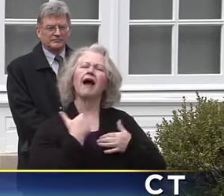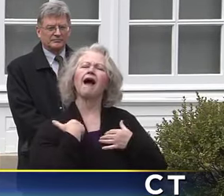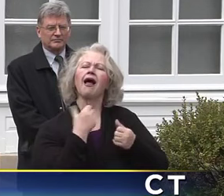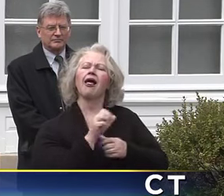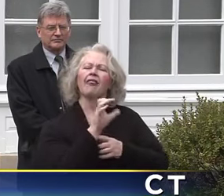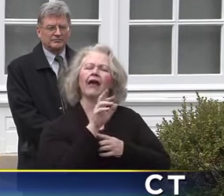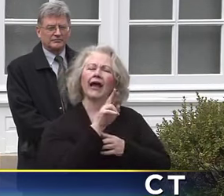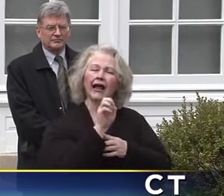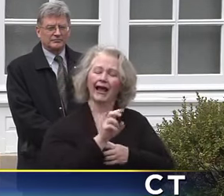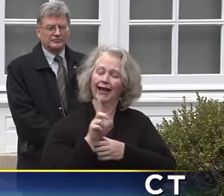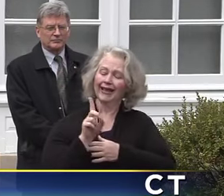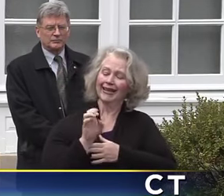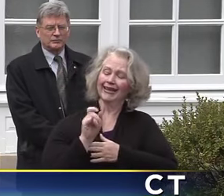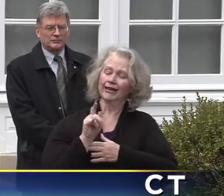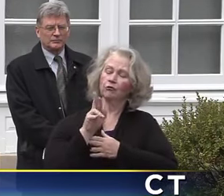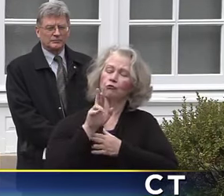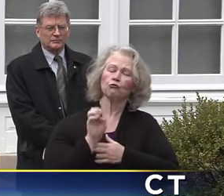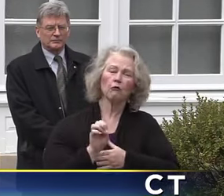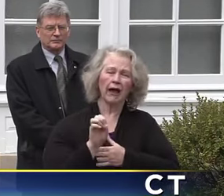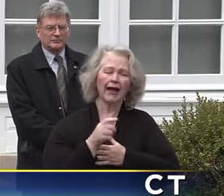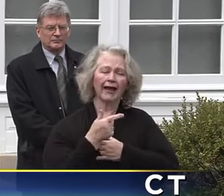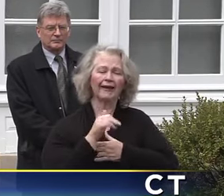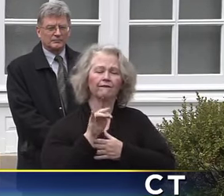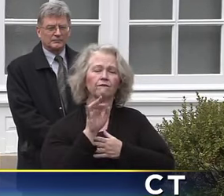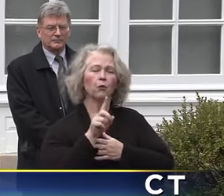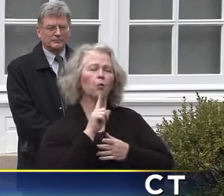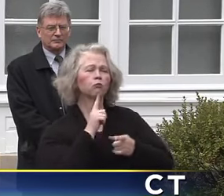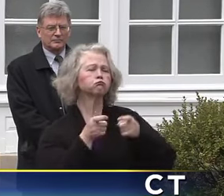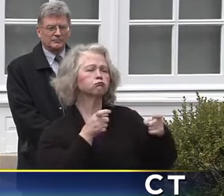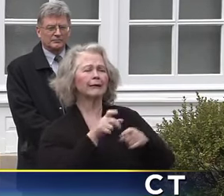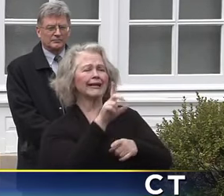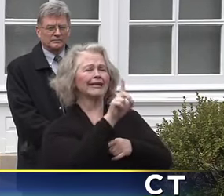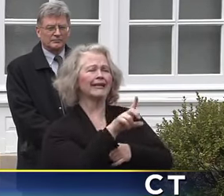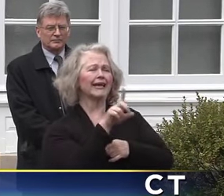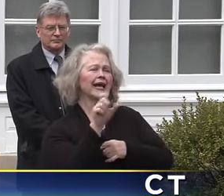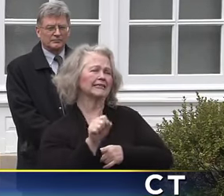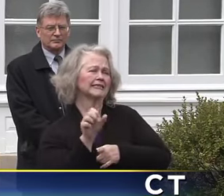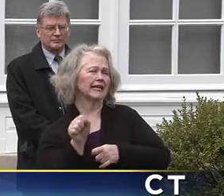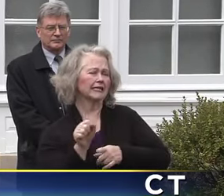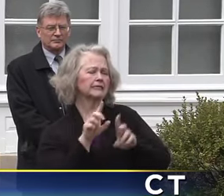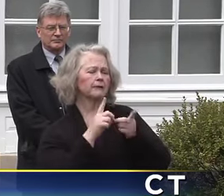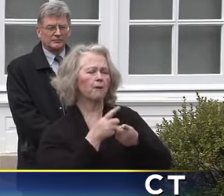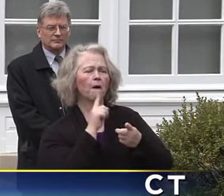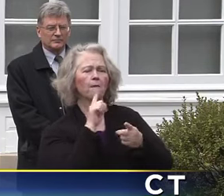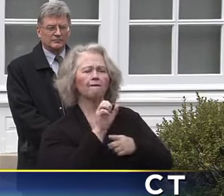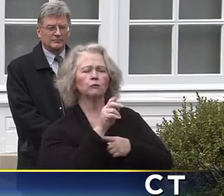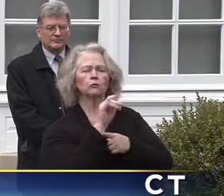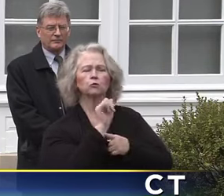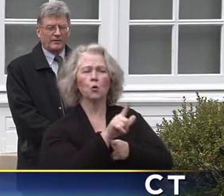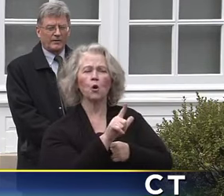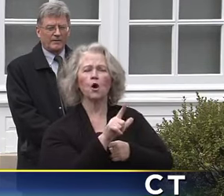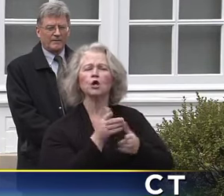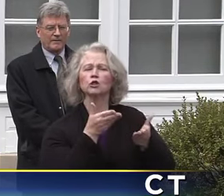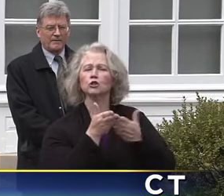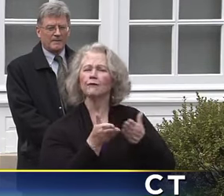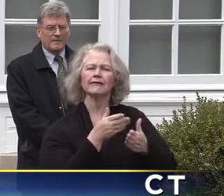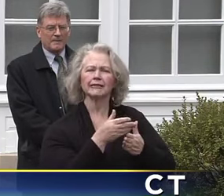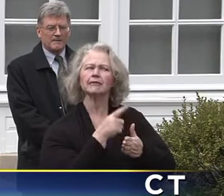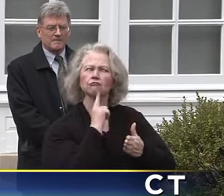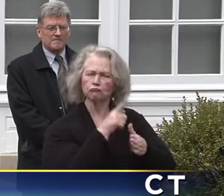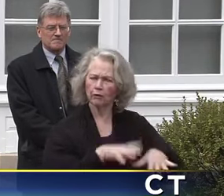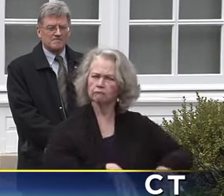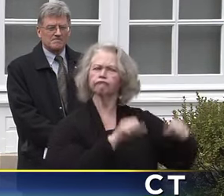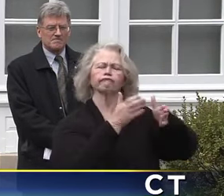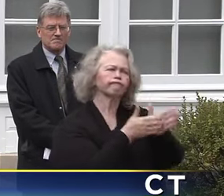Gifford, who runs Department of Social Services, is not here, has been really taking the lead on a number of things. One, making